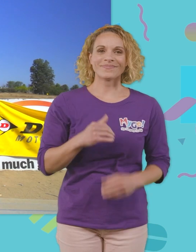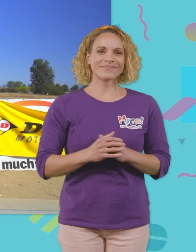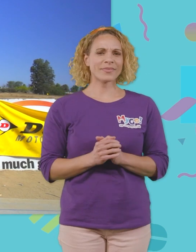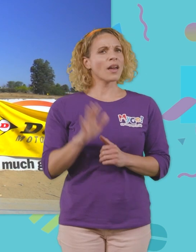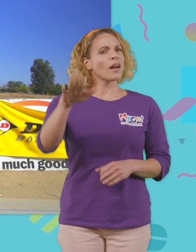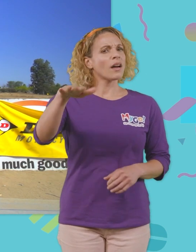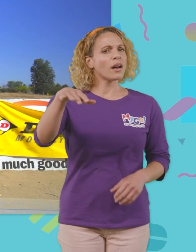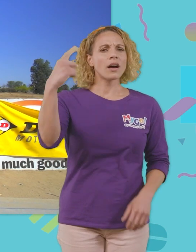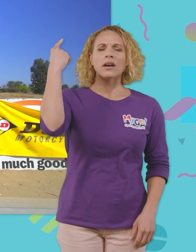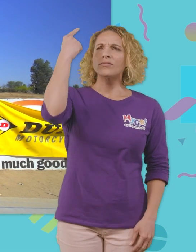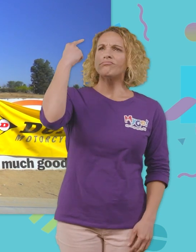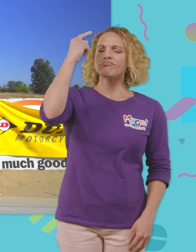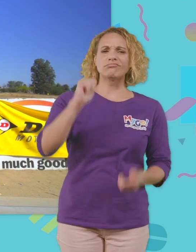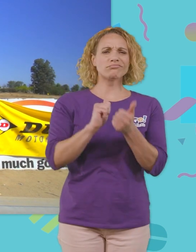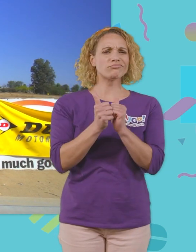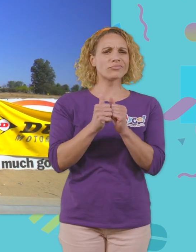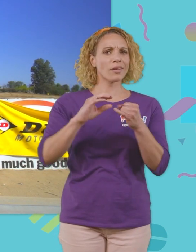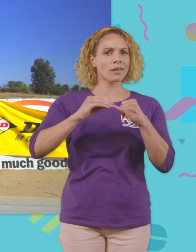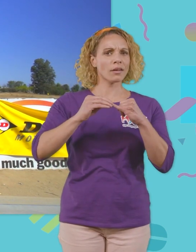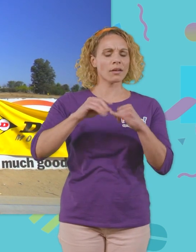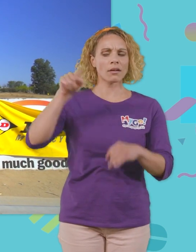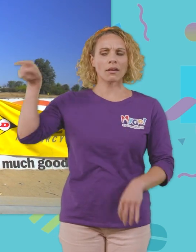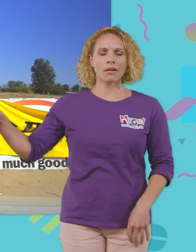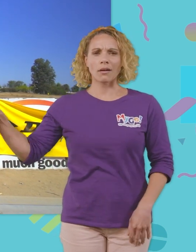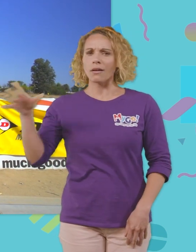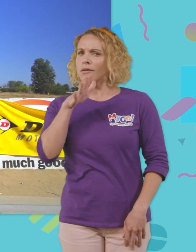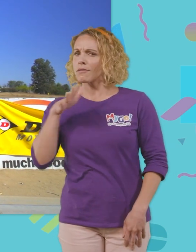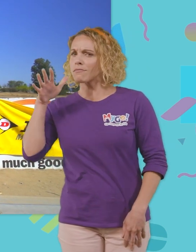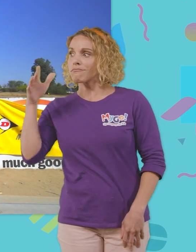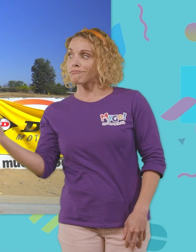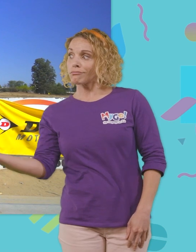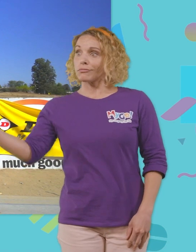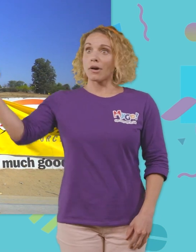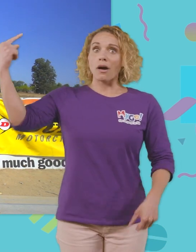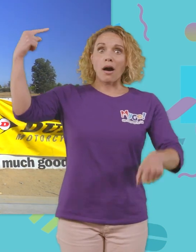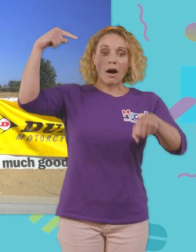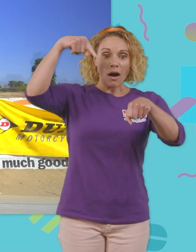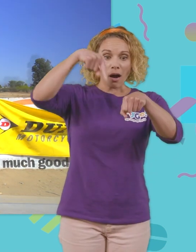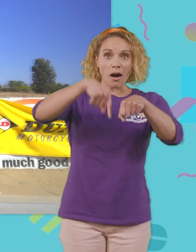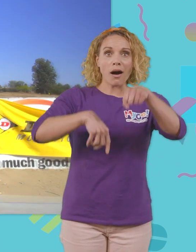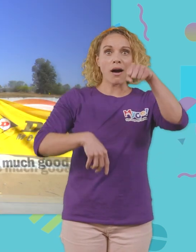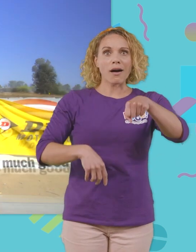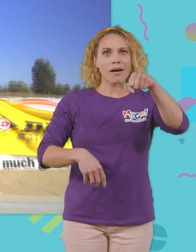Hey, I wonder how the cherries went all the way from the cherry farm to this package.